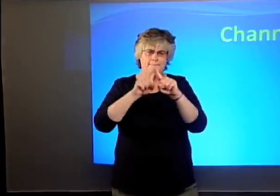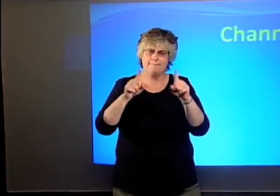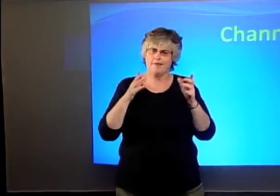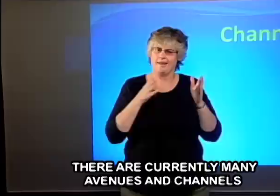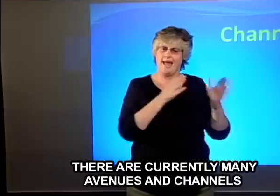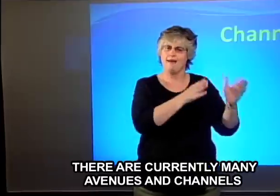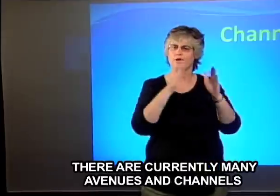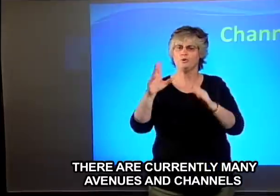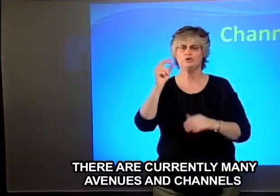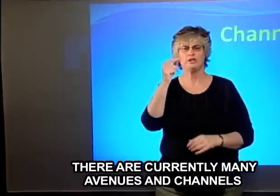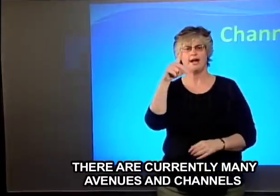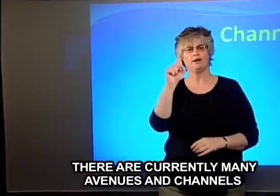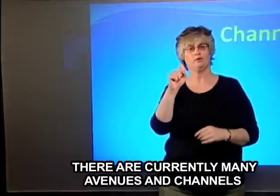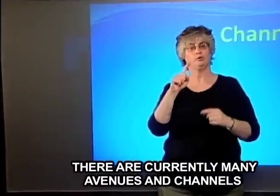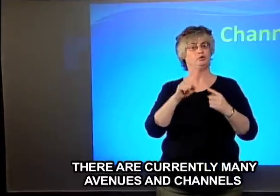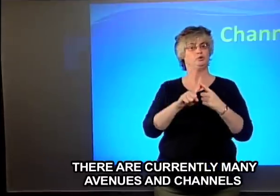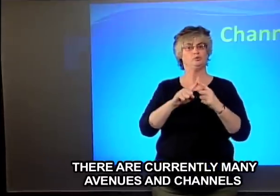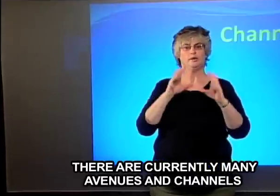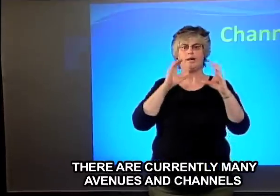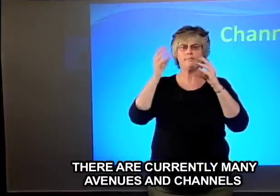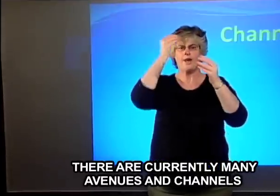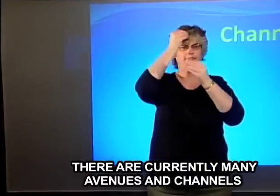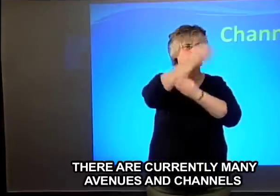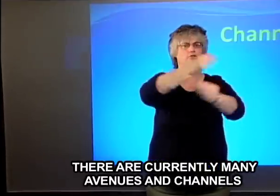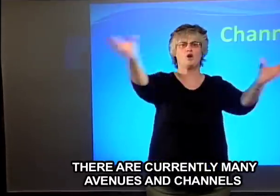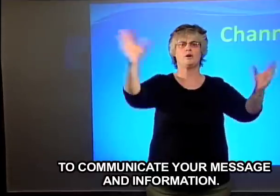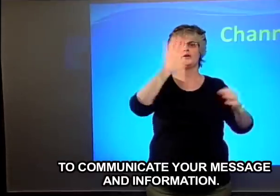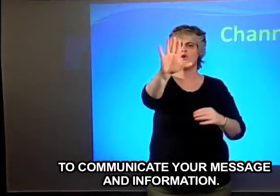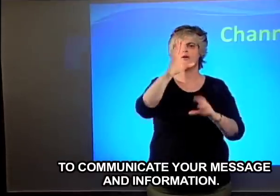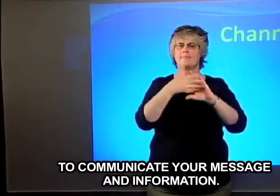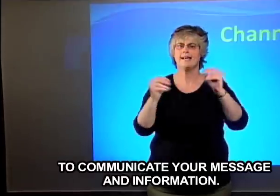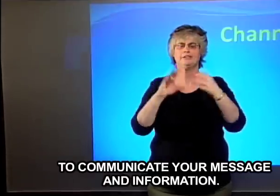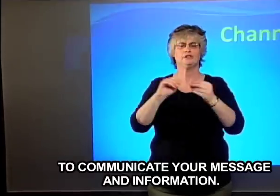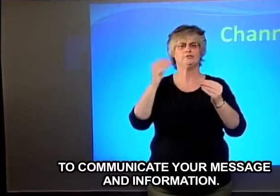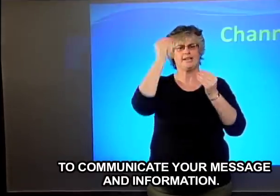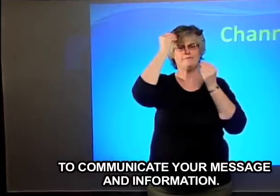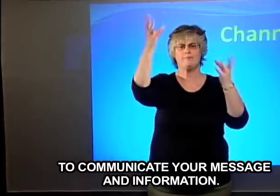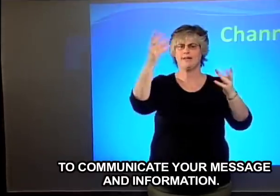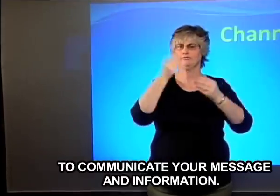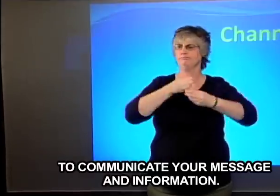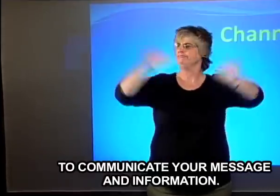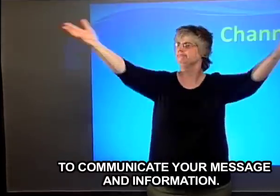There are currently many avenues and channels to communicate your message and information.